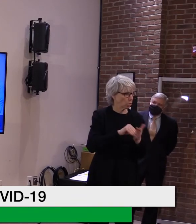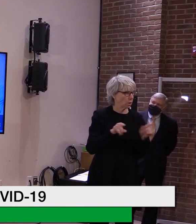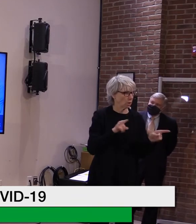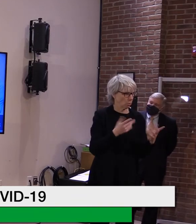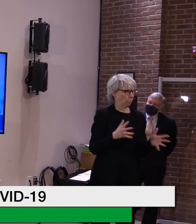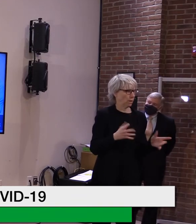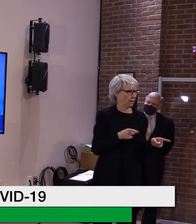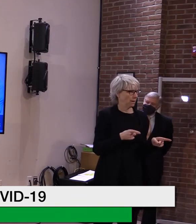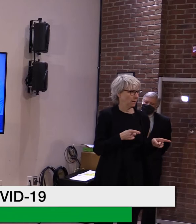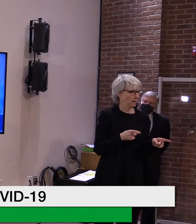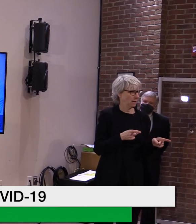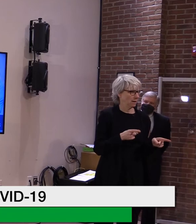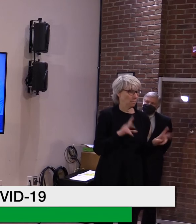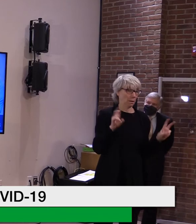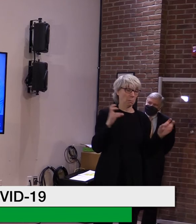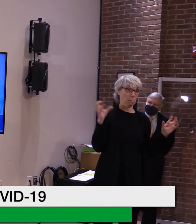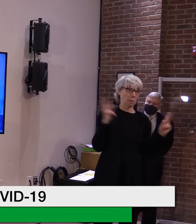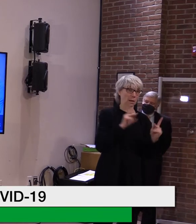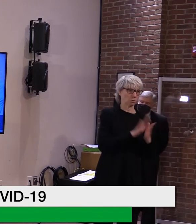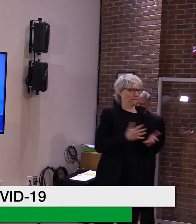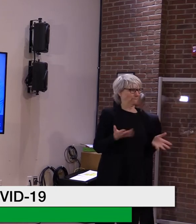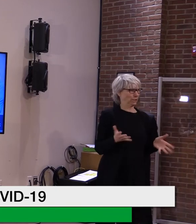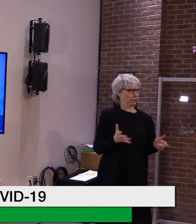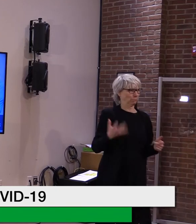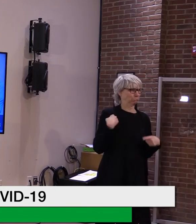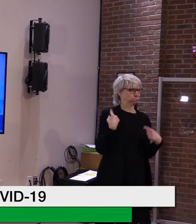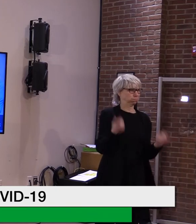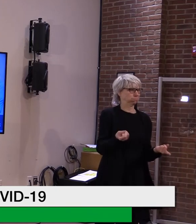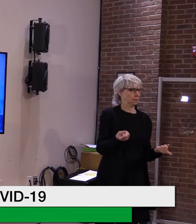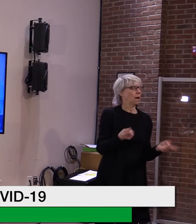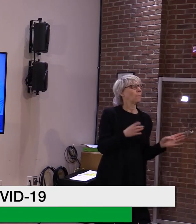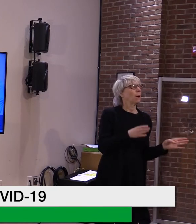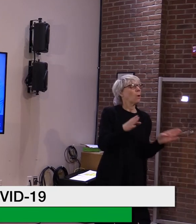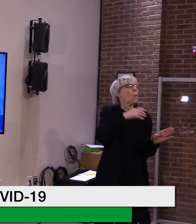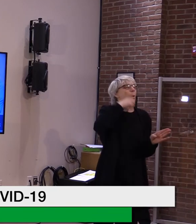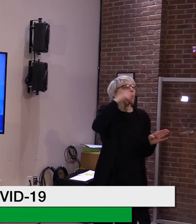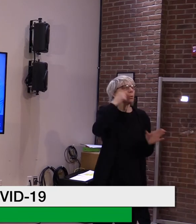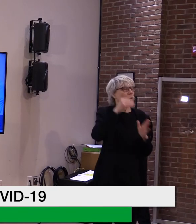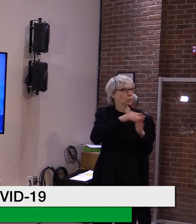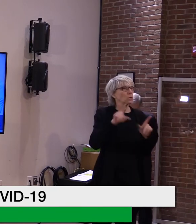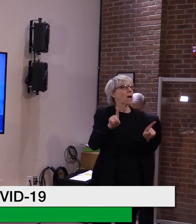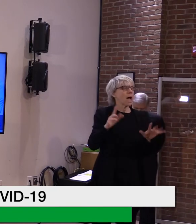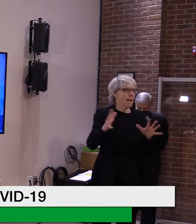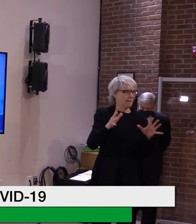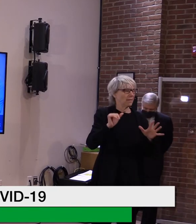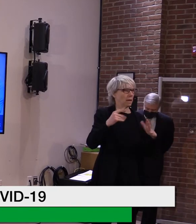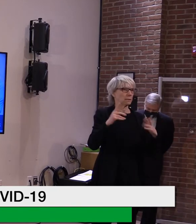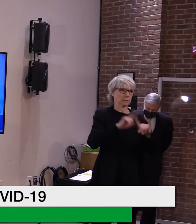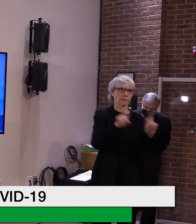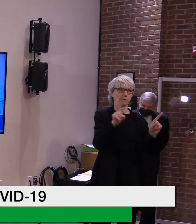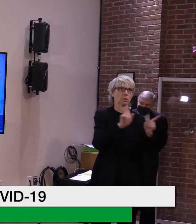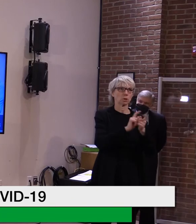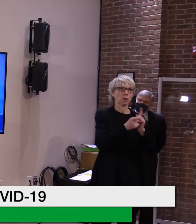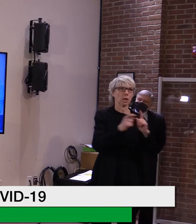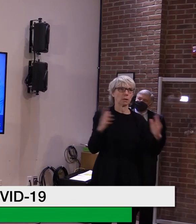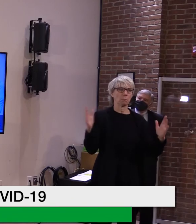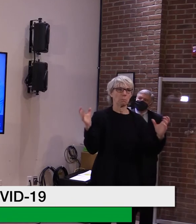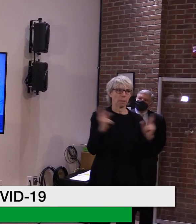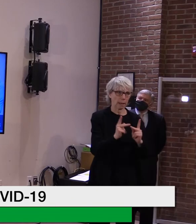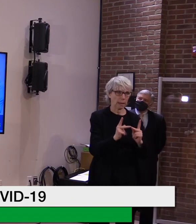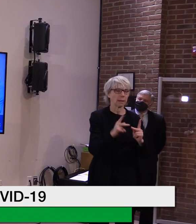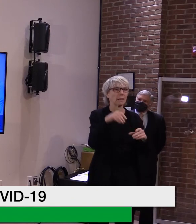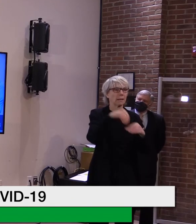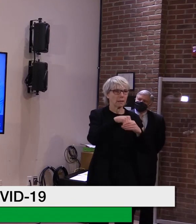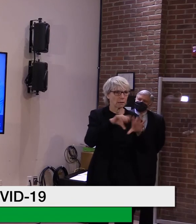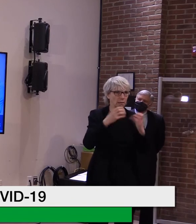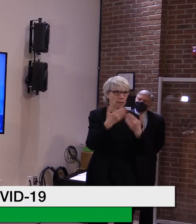Uh, it's the more higher level grades, uh, where these decisions will have more impact. And I,